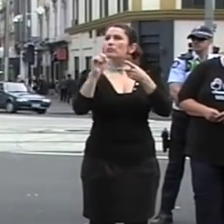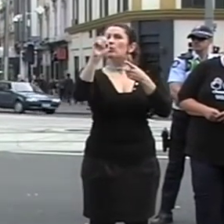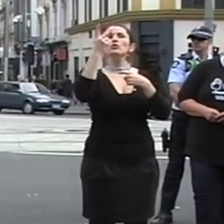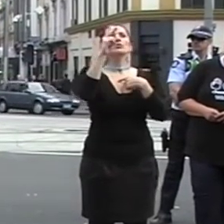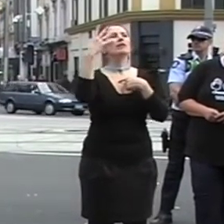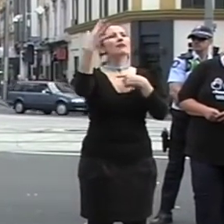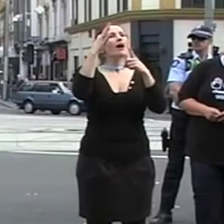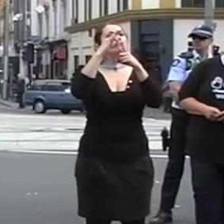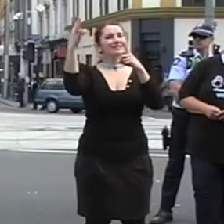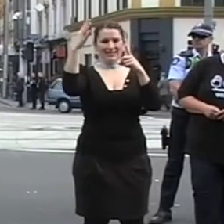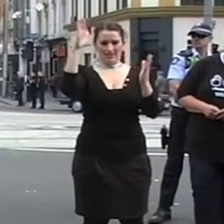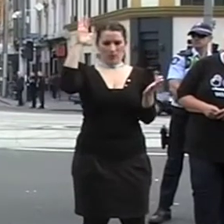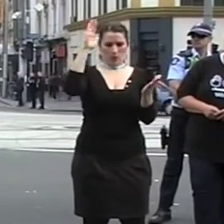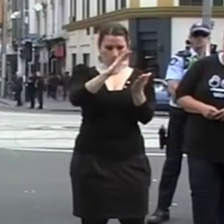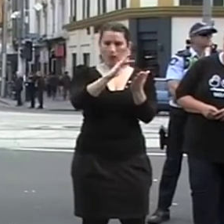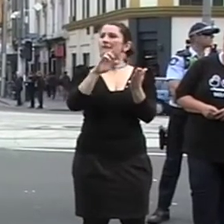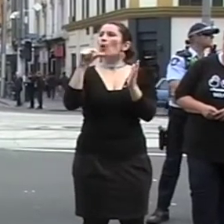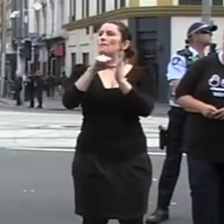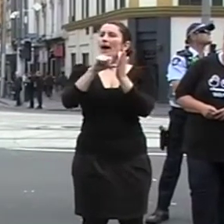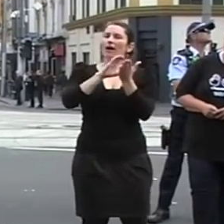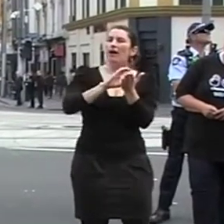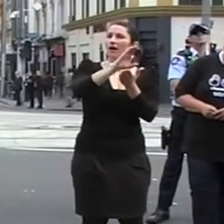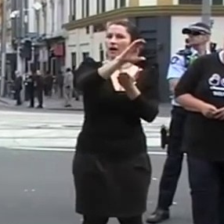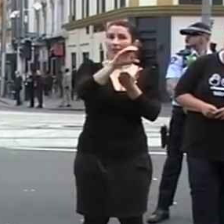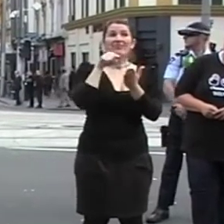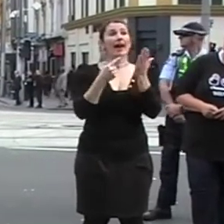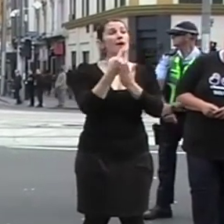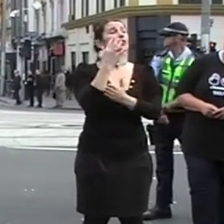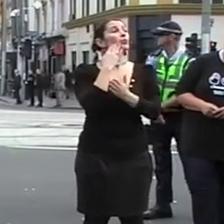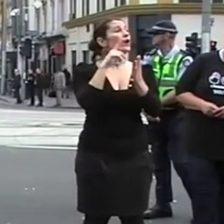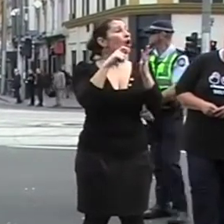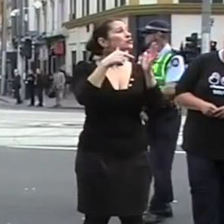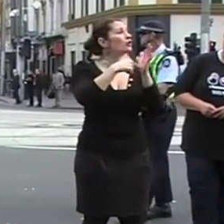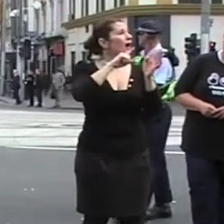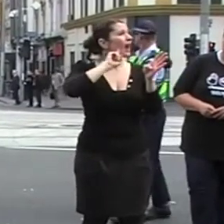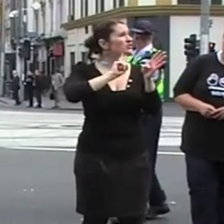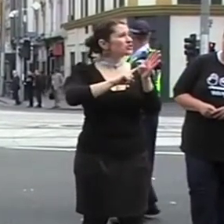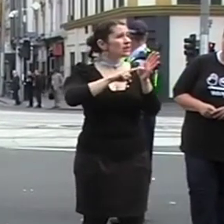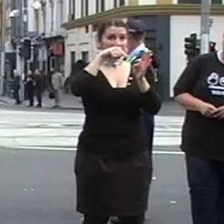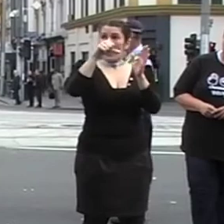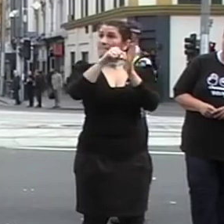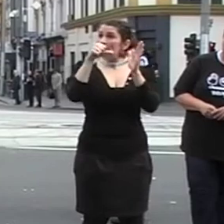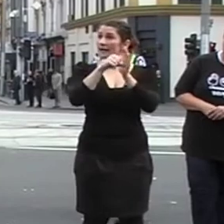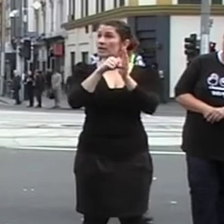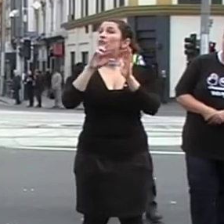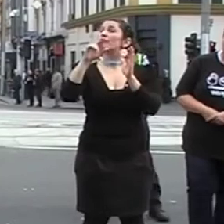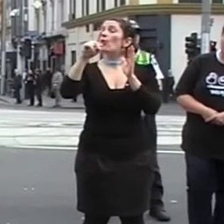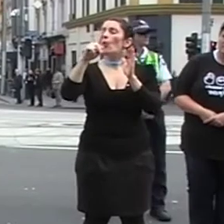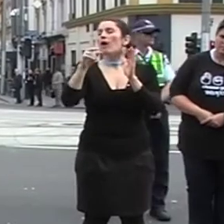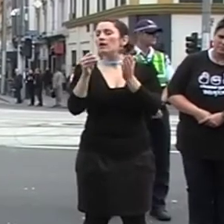the differential that is paid to TAFE in October last year. This funding is used by TAFE to pay staff entitlements and for